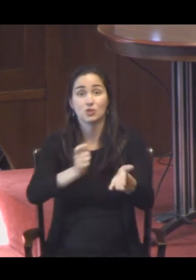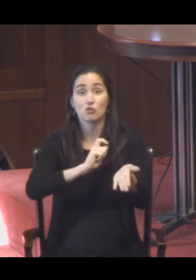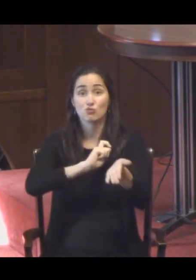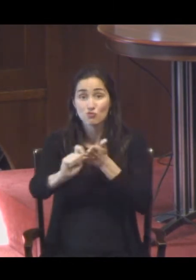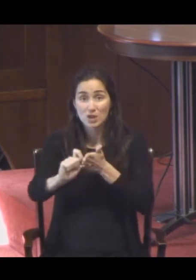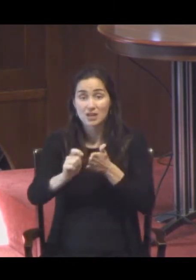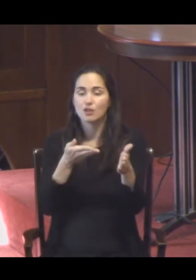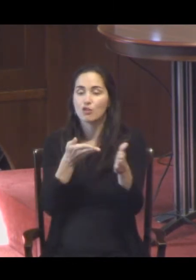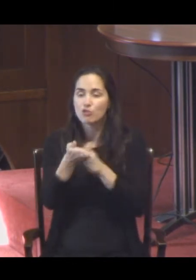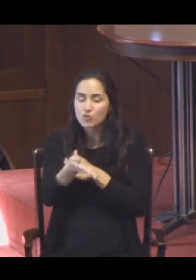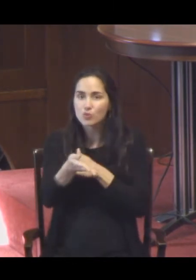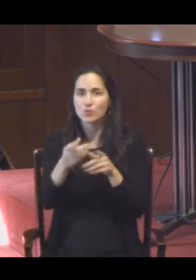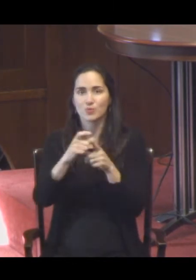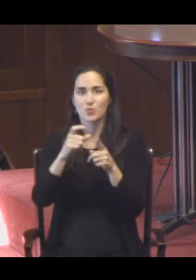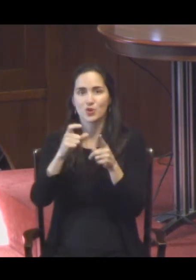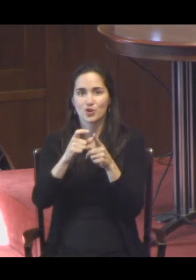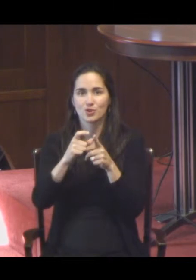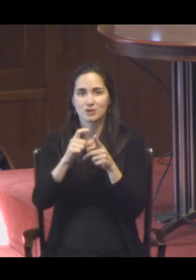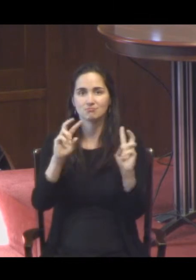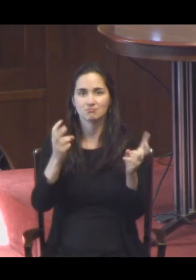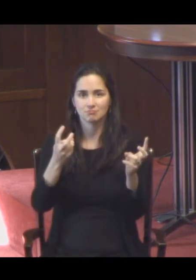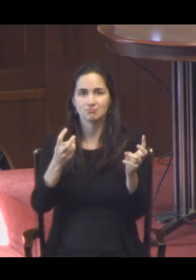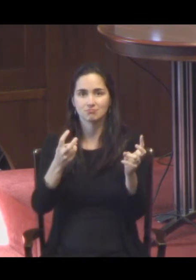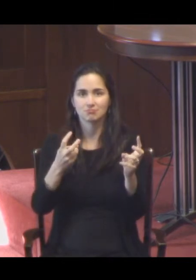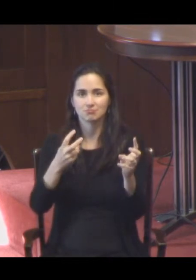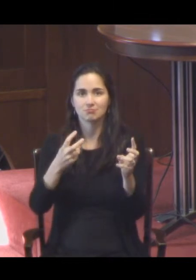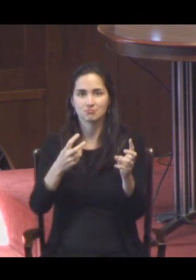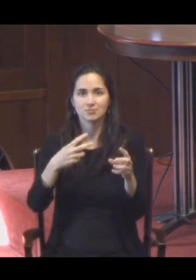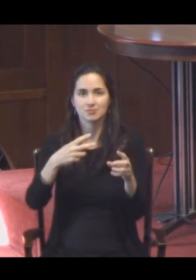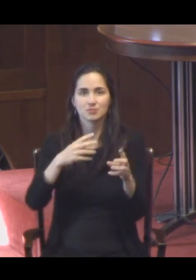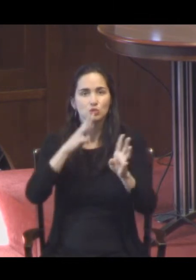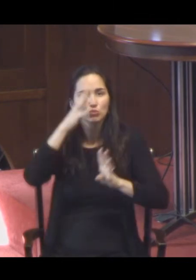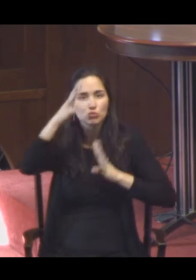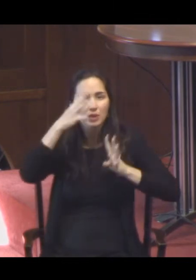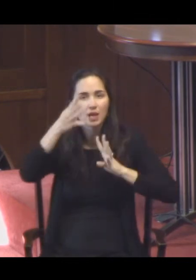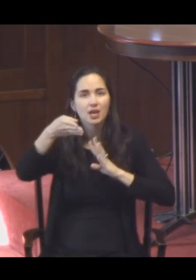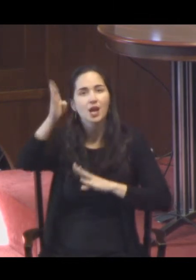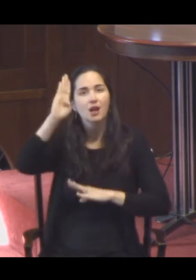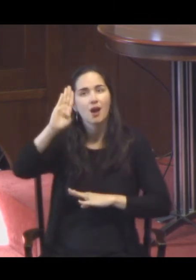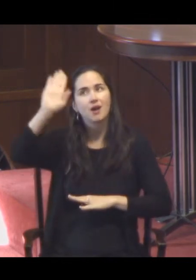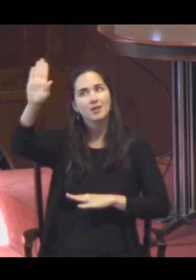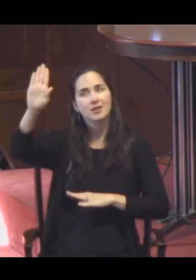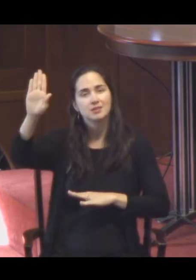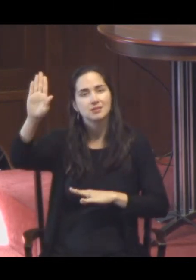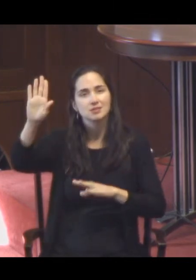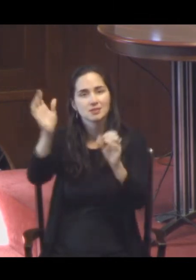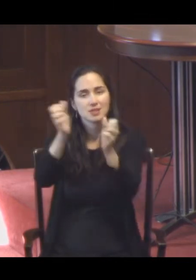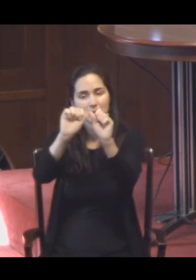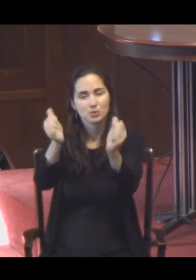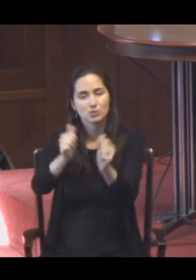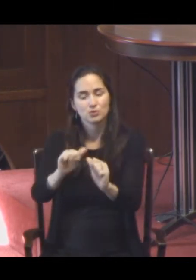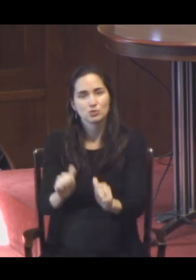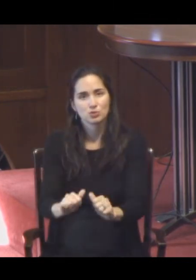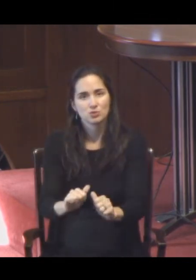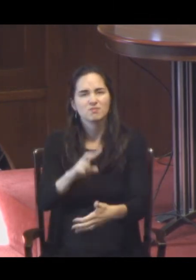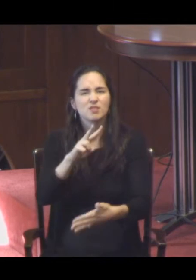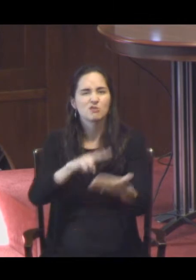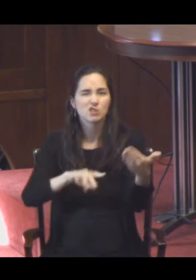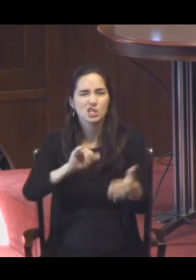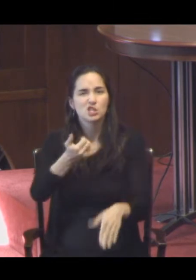We are made in God's image. I'm just going to read briefly here from the Gospel of John. It's a very familiar passage, but it bears